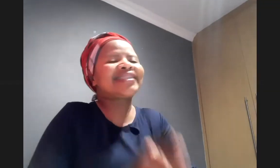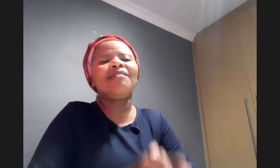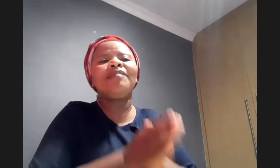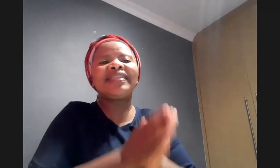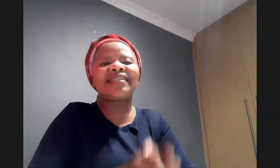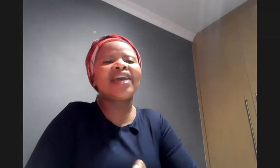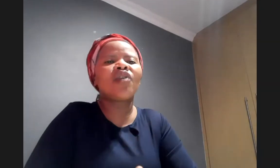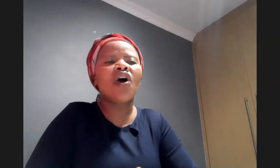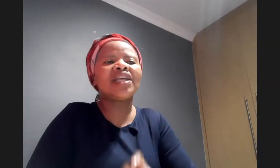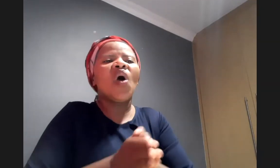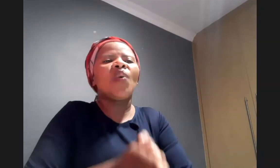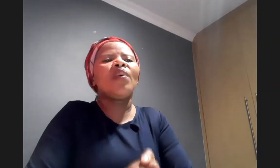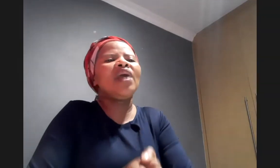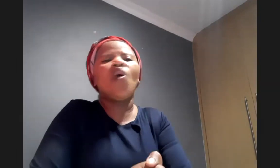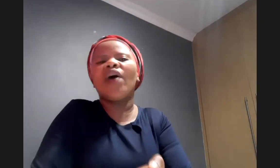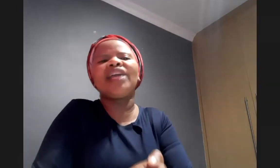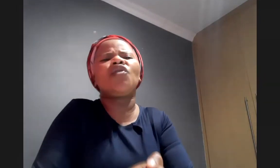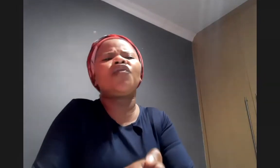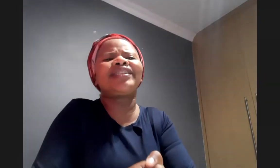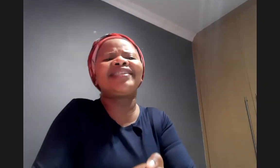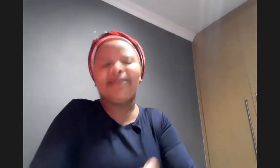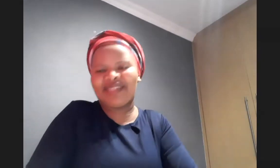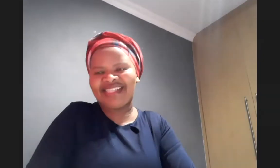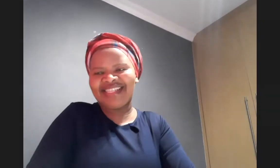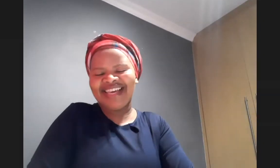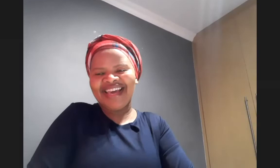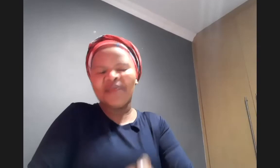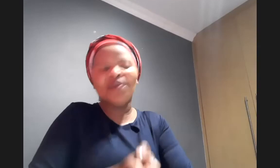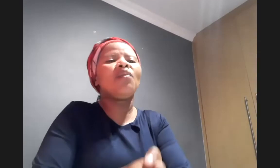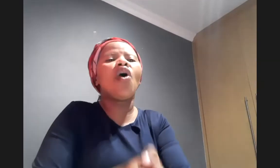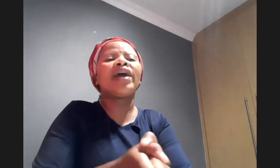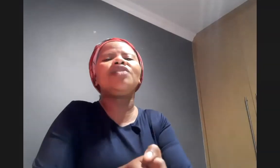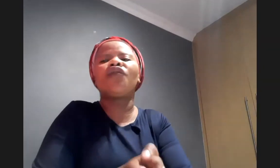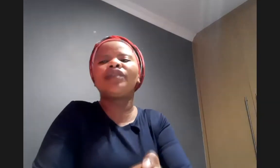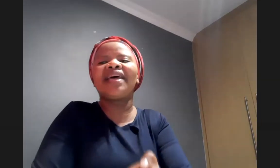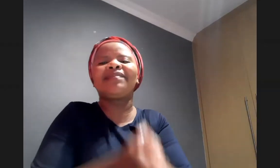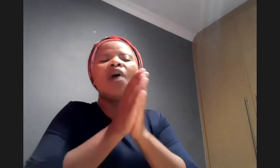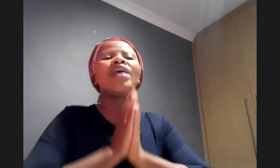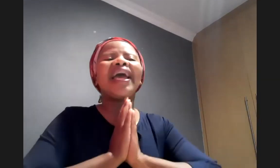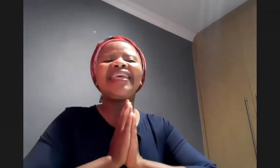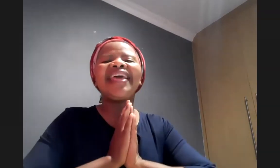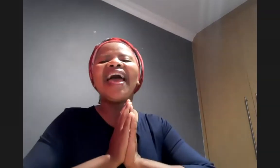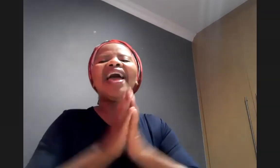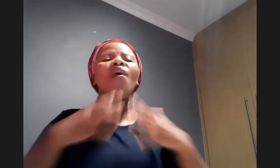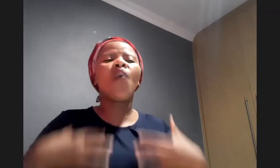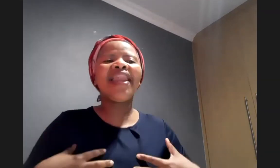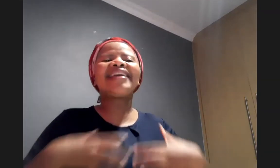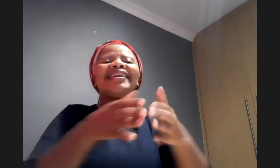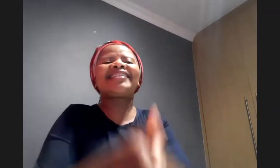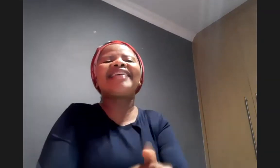simply saying lord we want to walk in your footsteps we want to walk in your footsteps we are here willing send